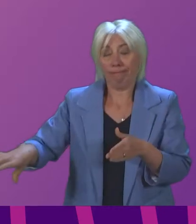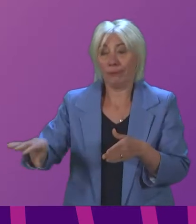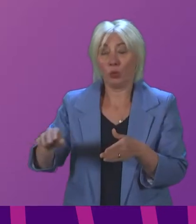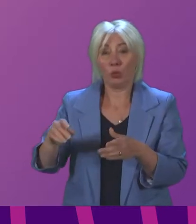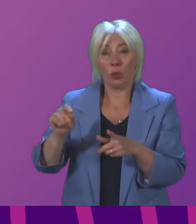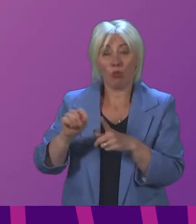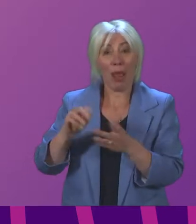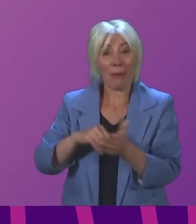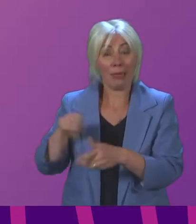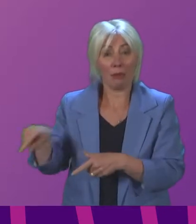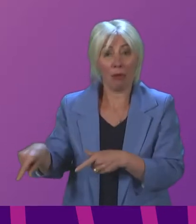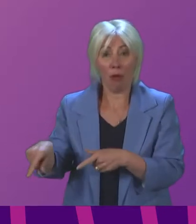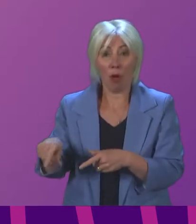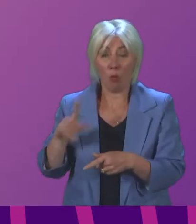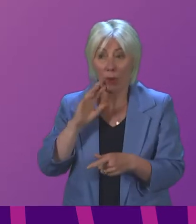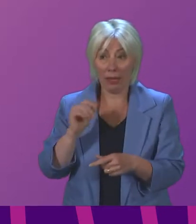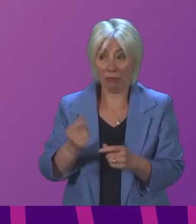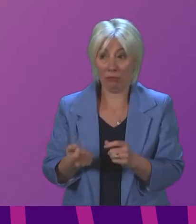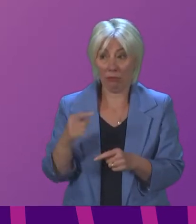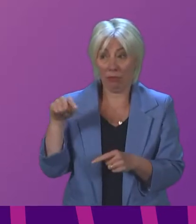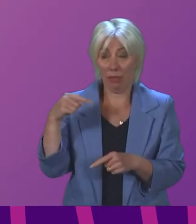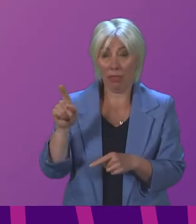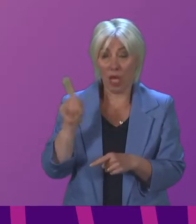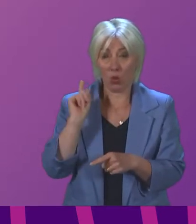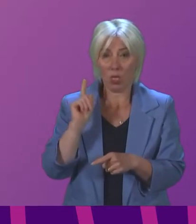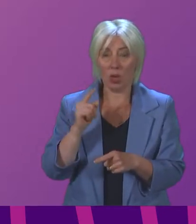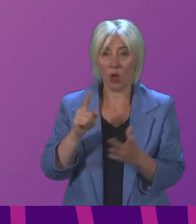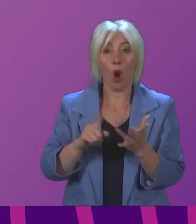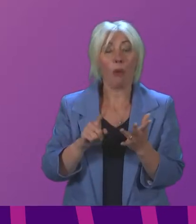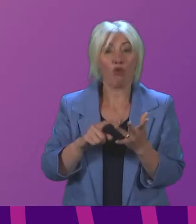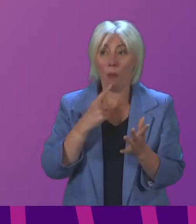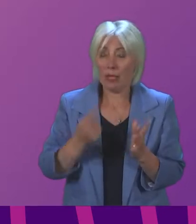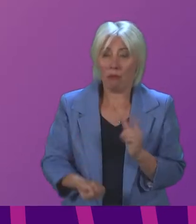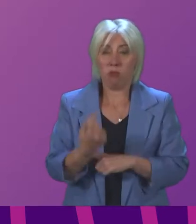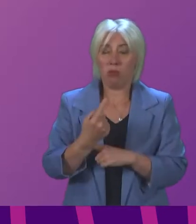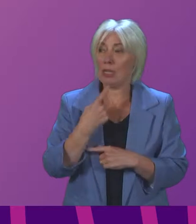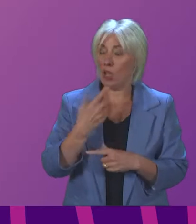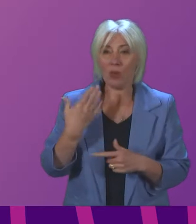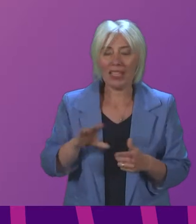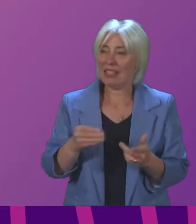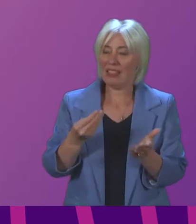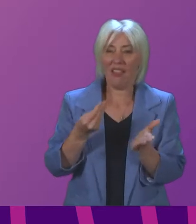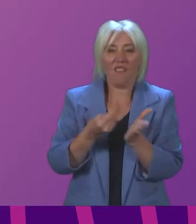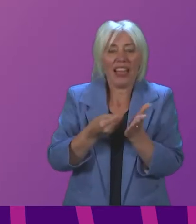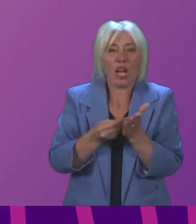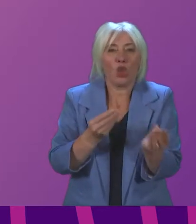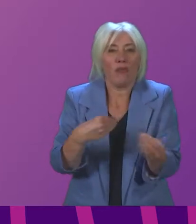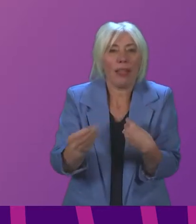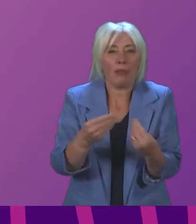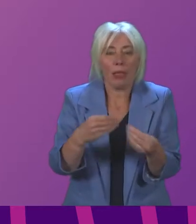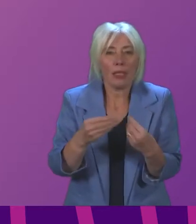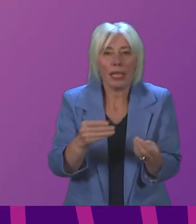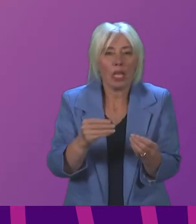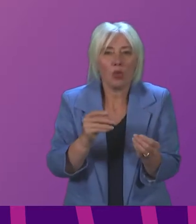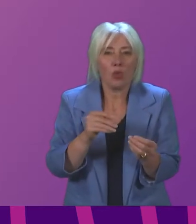aftermath of Omicron to indicate the need for us to have that sufficient financial flexibility to tackle